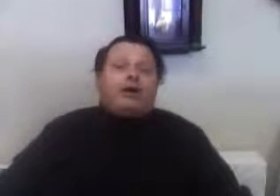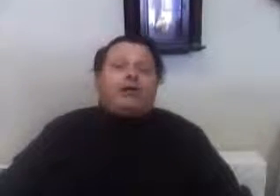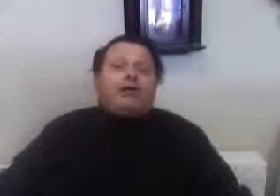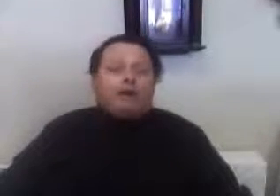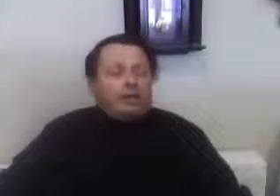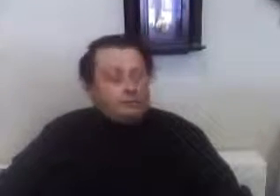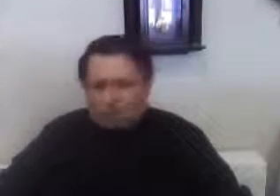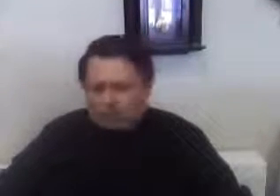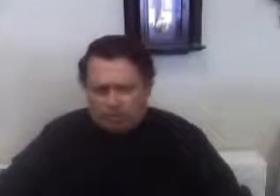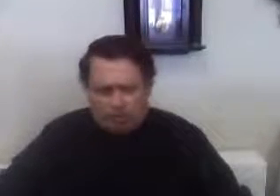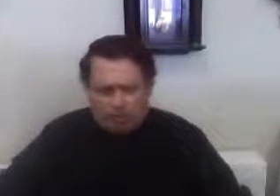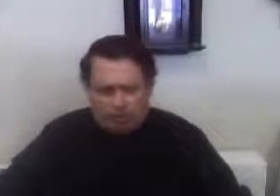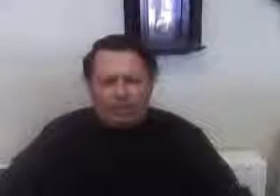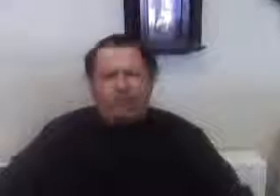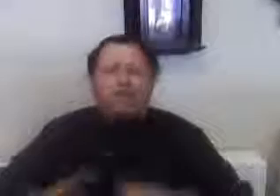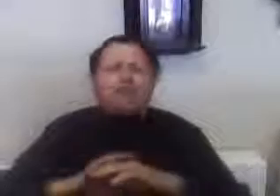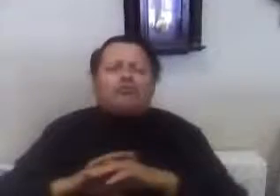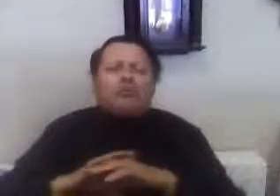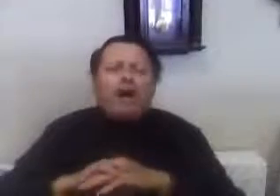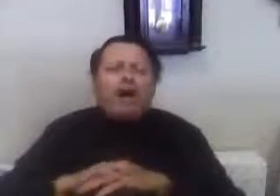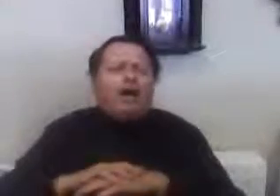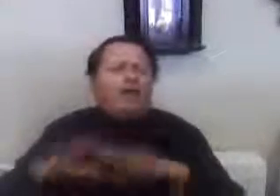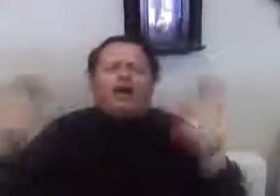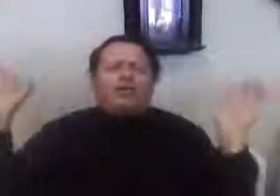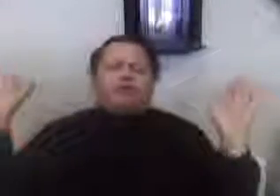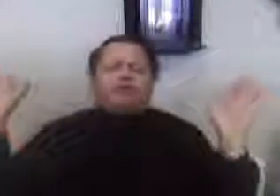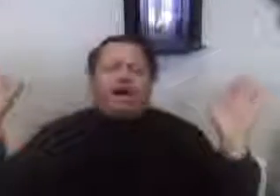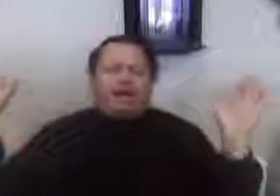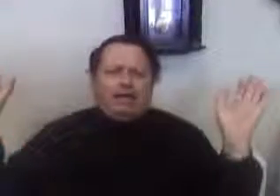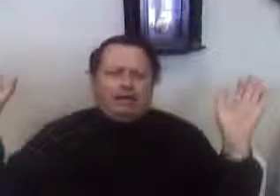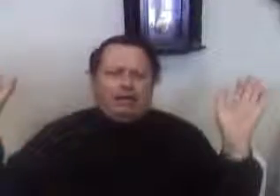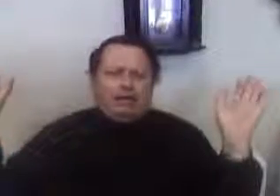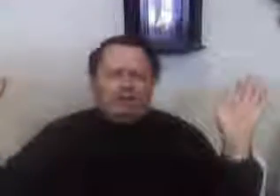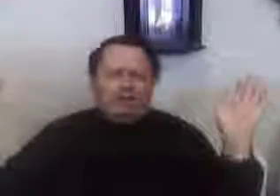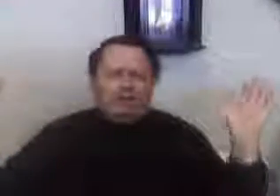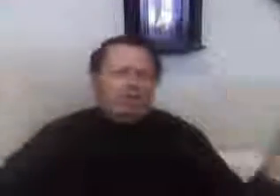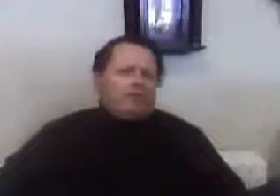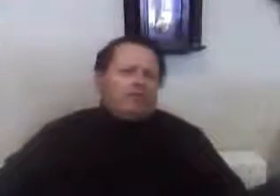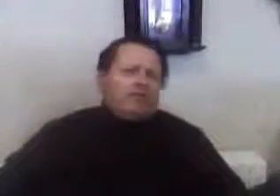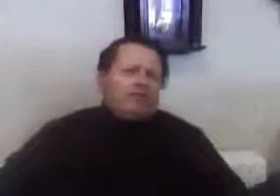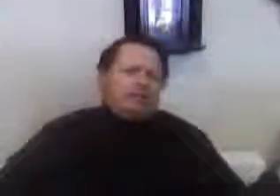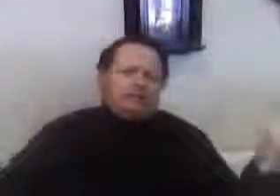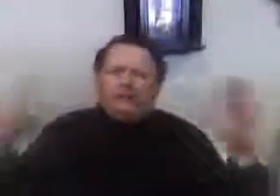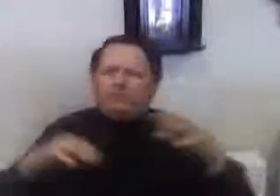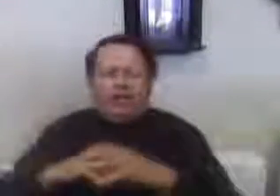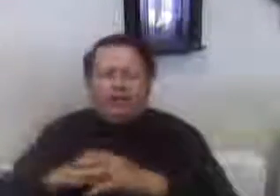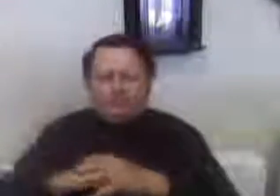how it is run, totally, nothing blocking it. No regulations, no nothing.